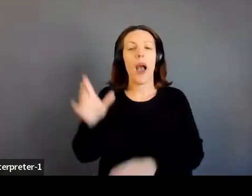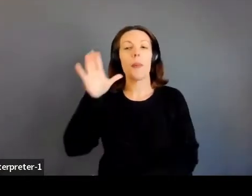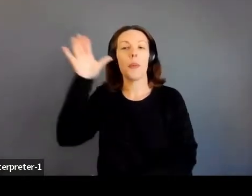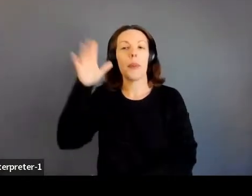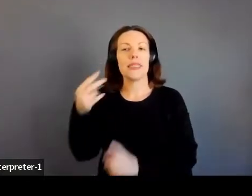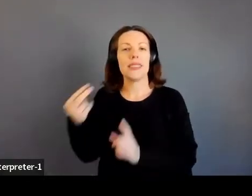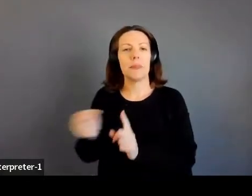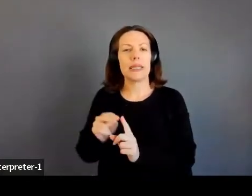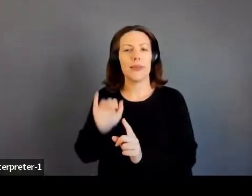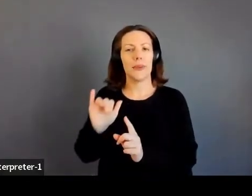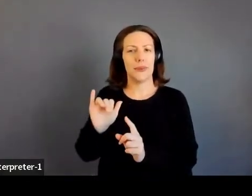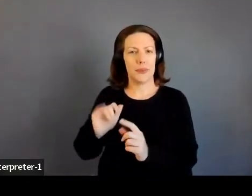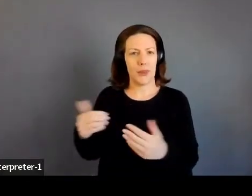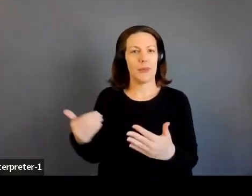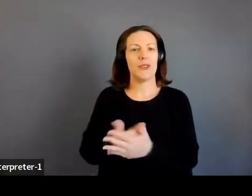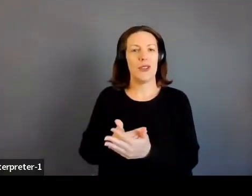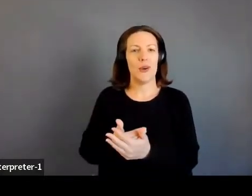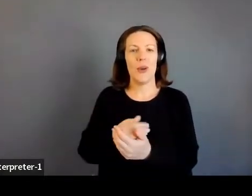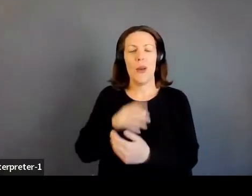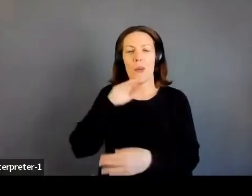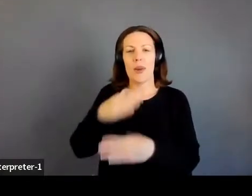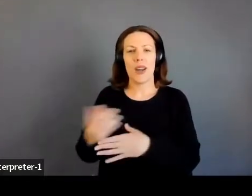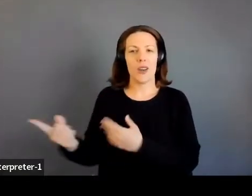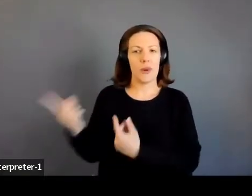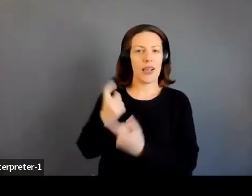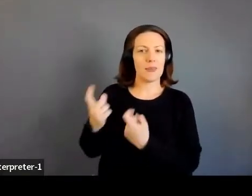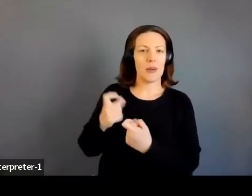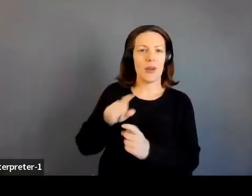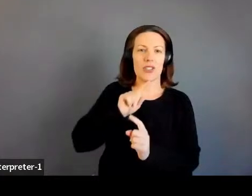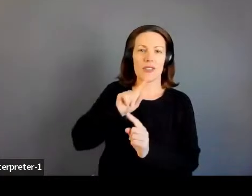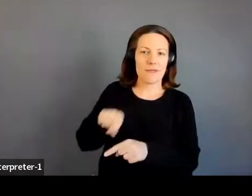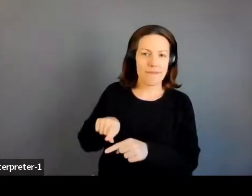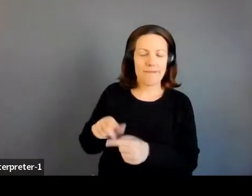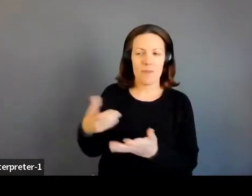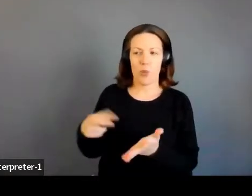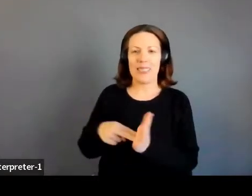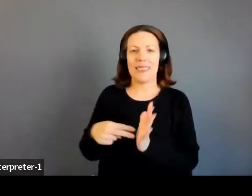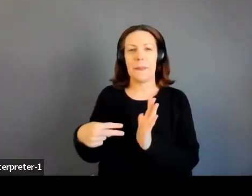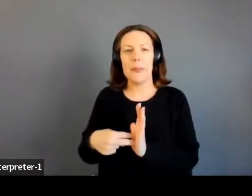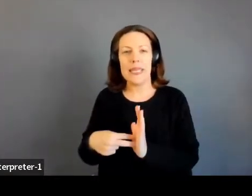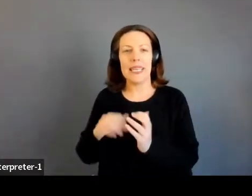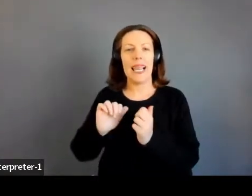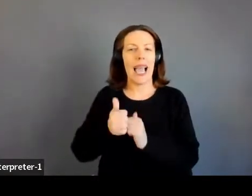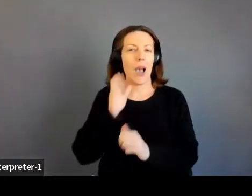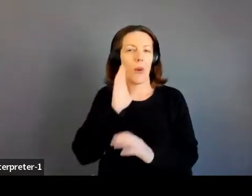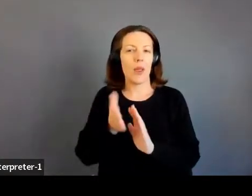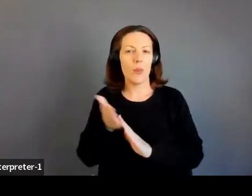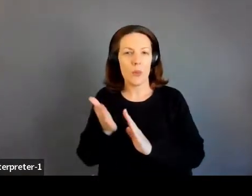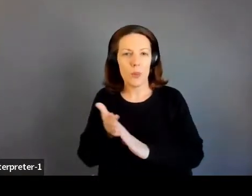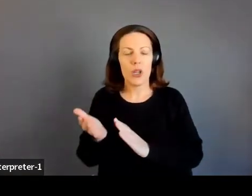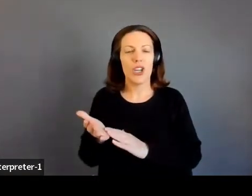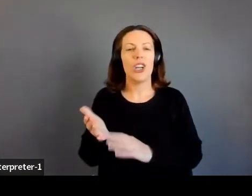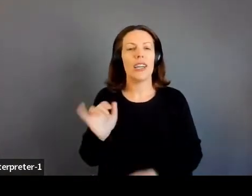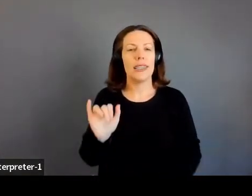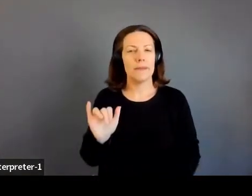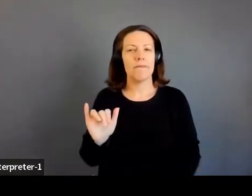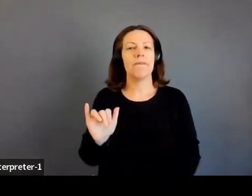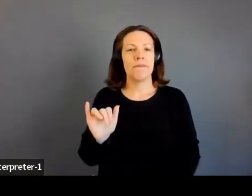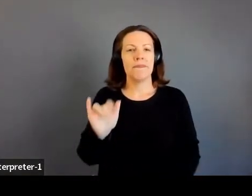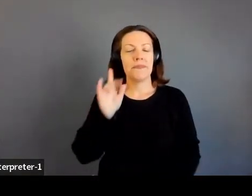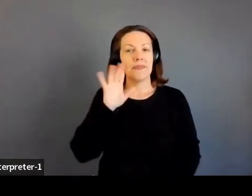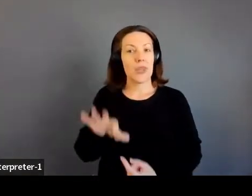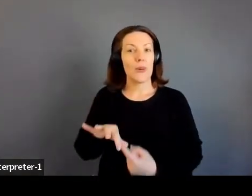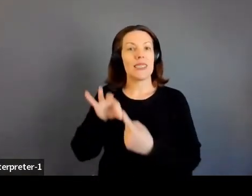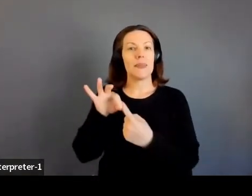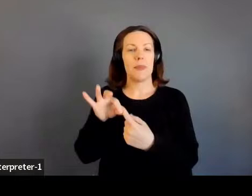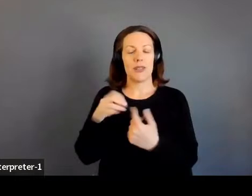for me to answer questions of my daughter about, you know, what does this mean? How is this going to work? You know, and it was it was such a special